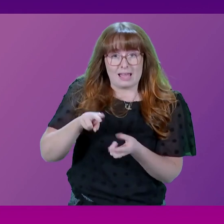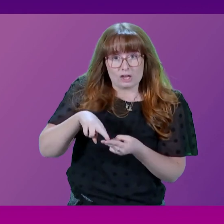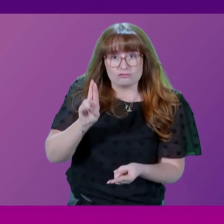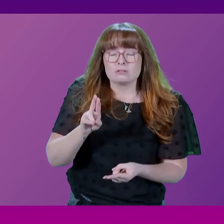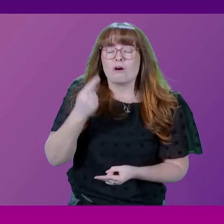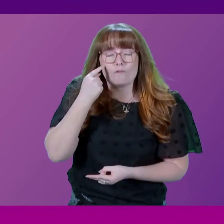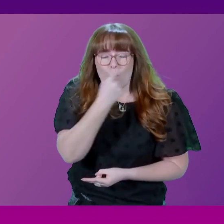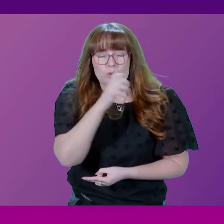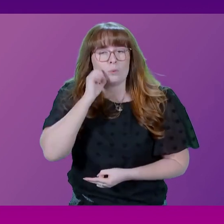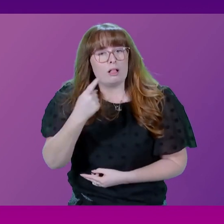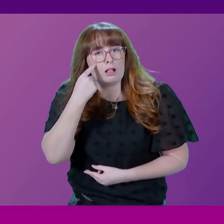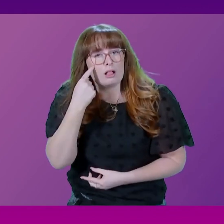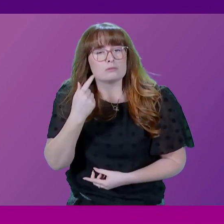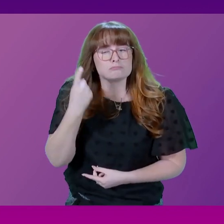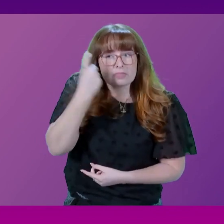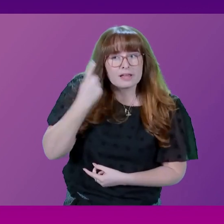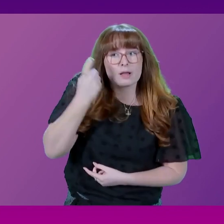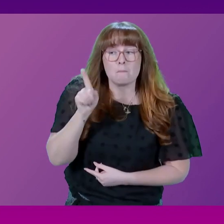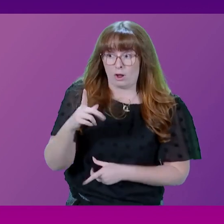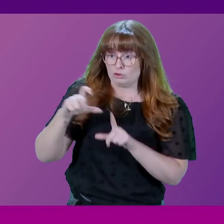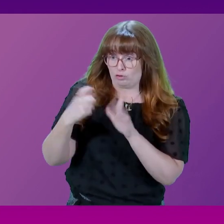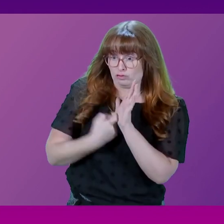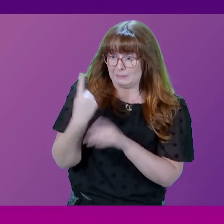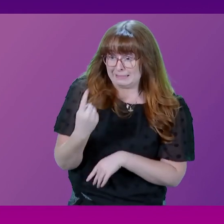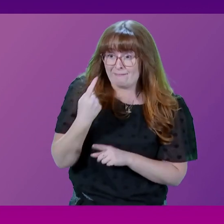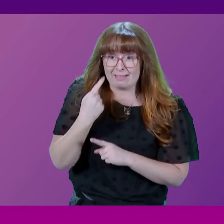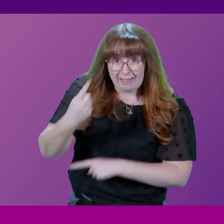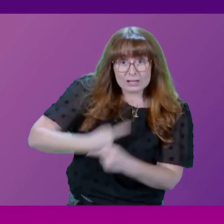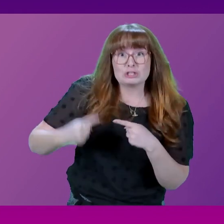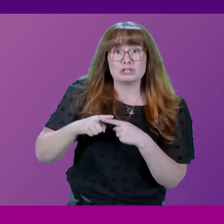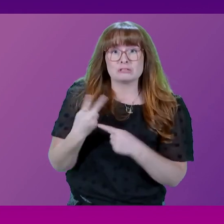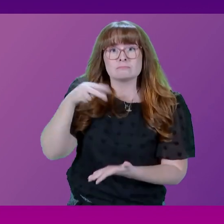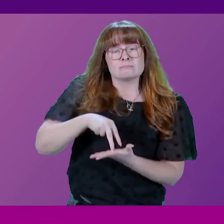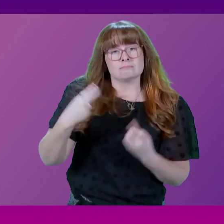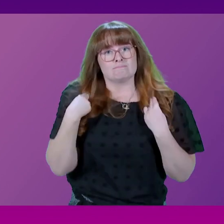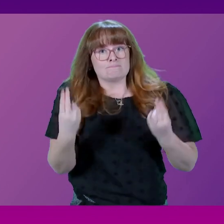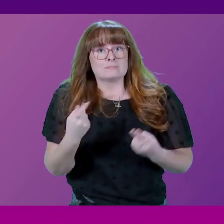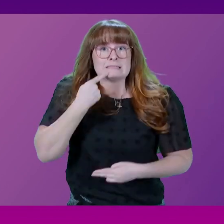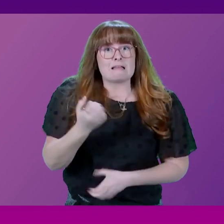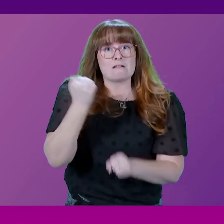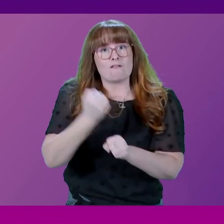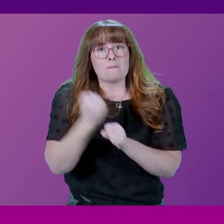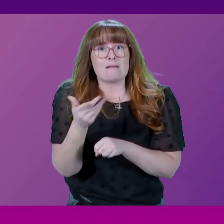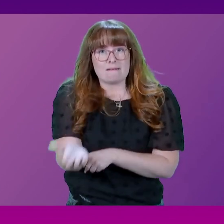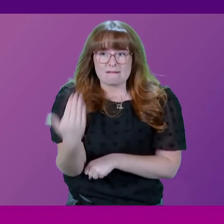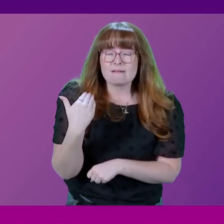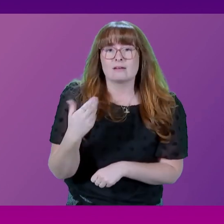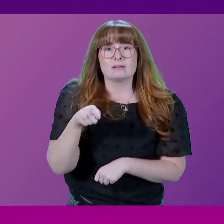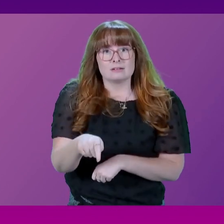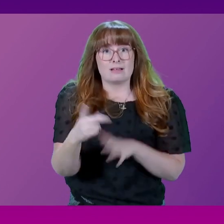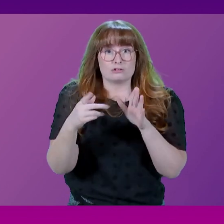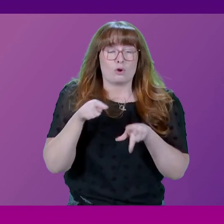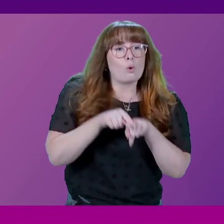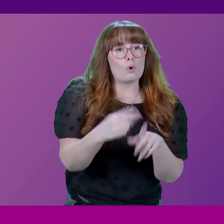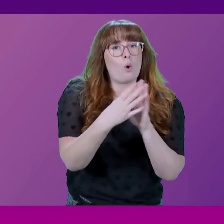consideration. But it was Douglas Ross a year ago that stood here that demanded the Scottish Government copy Liz